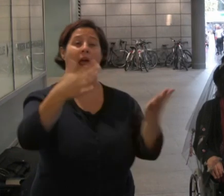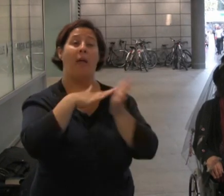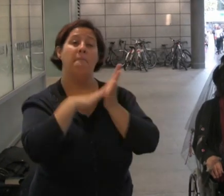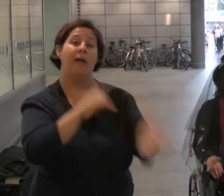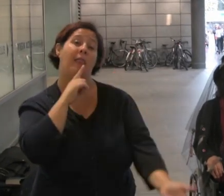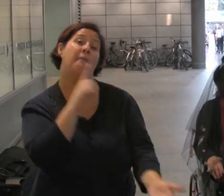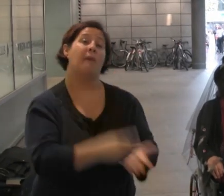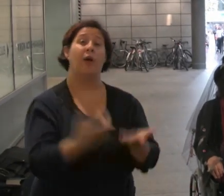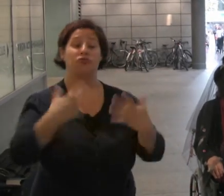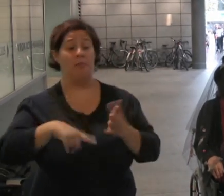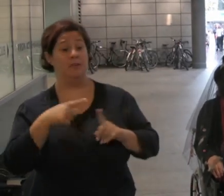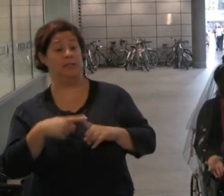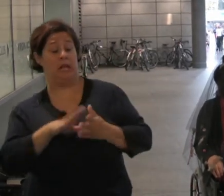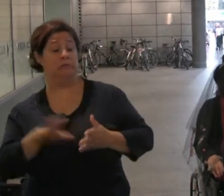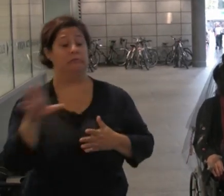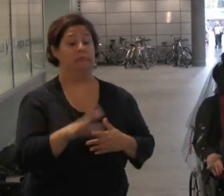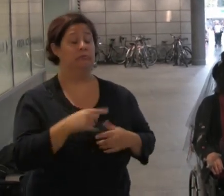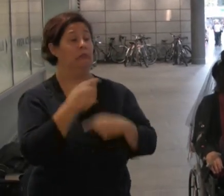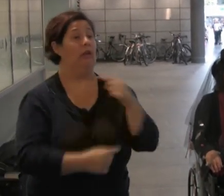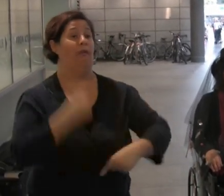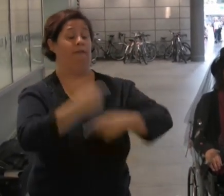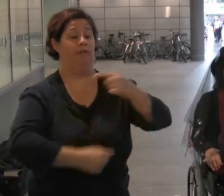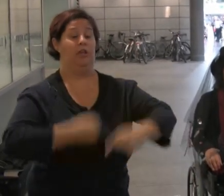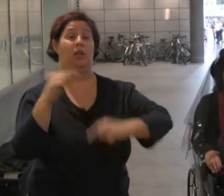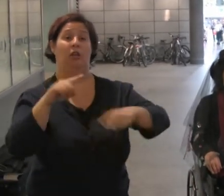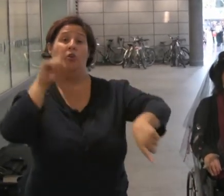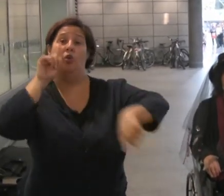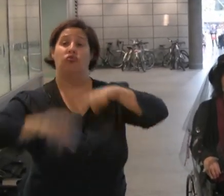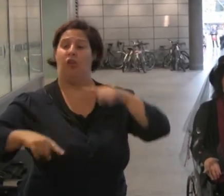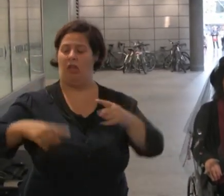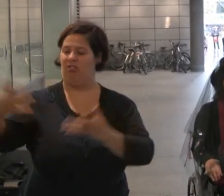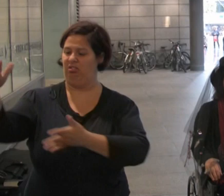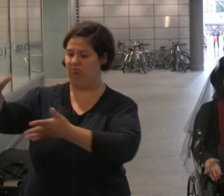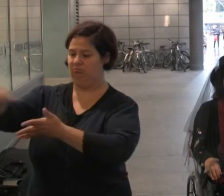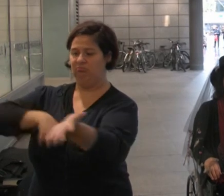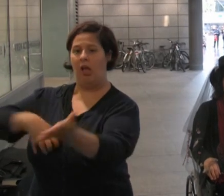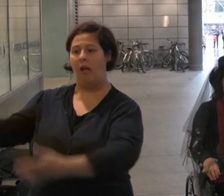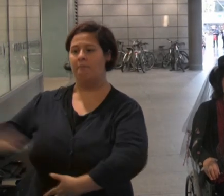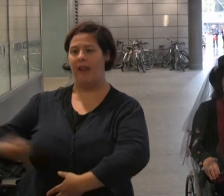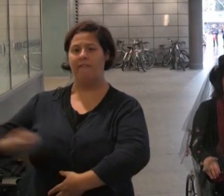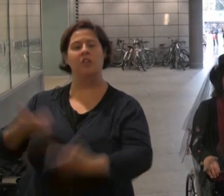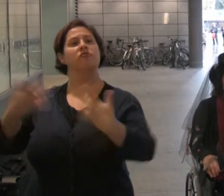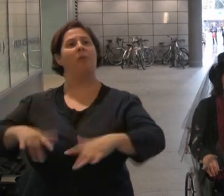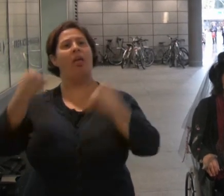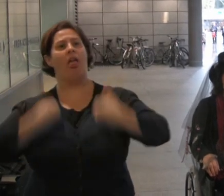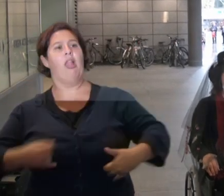of taxpayers' money every year in order to remove benefits from sick and disabled people.